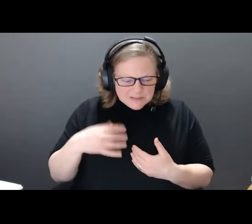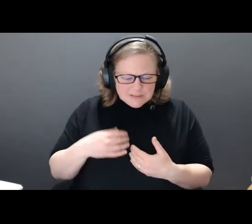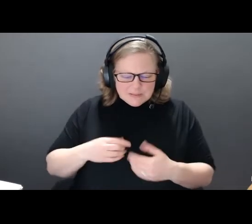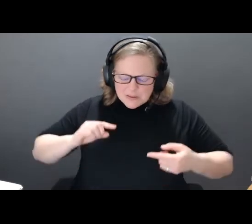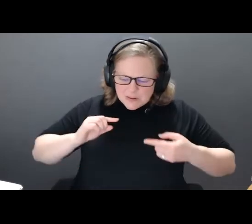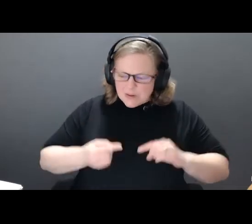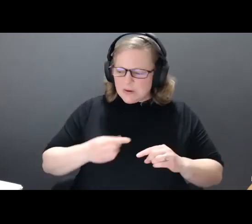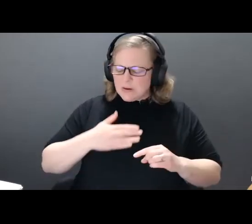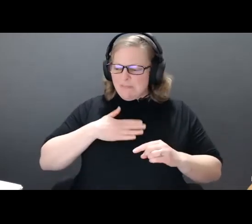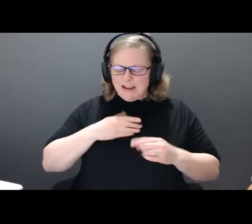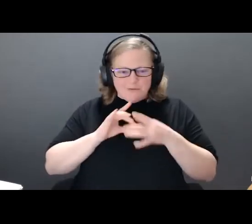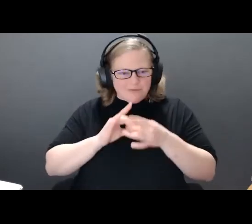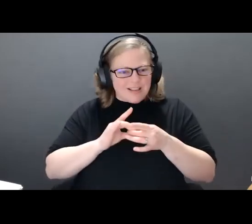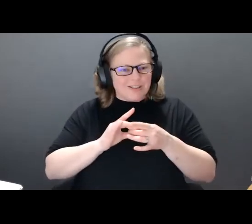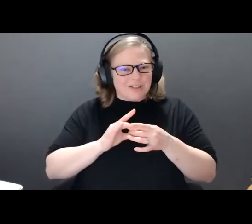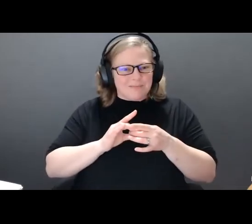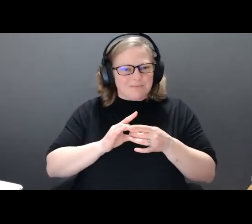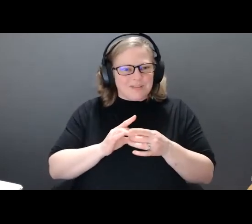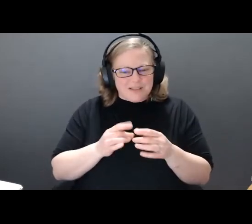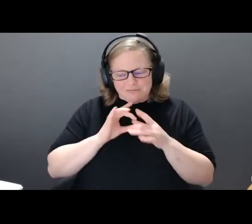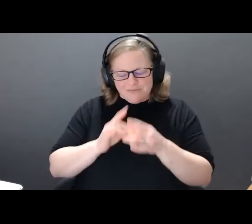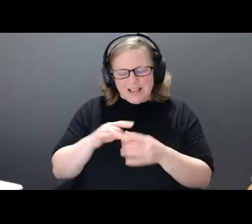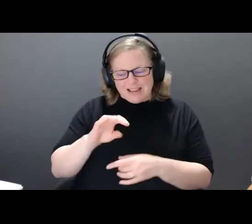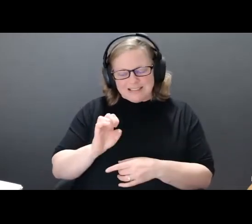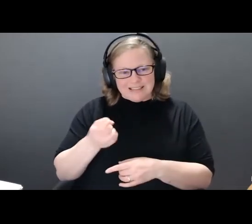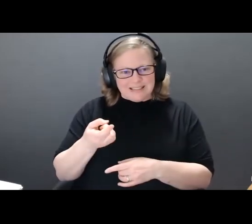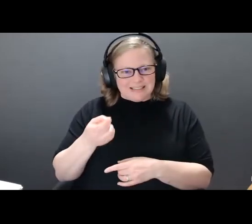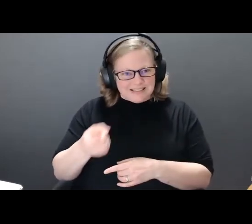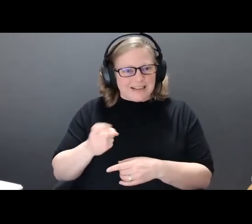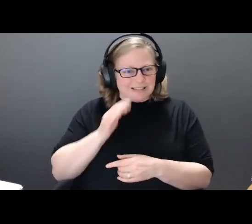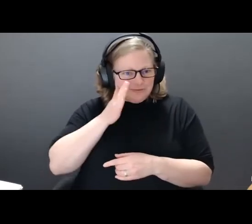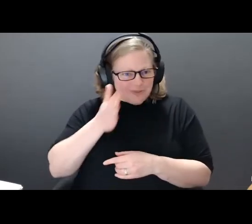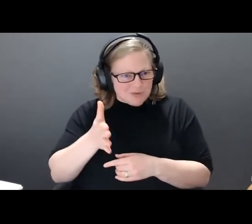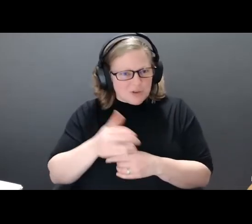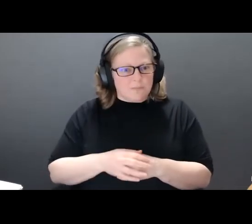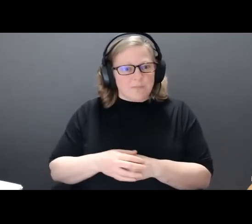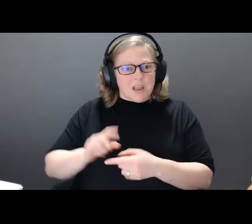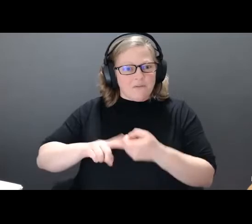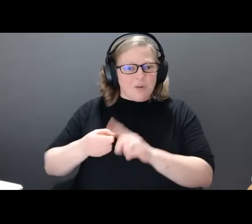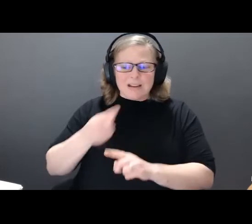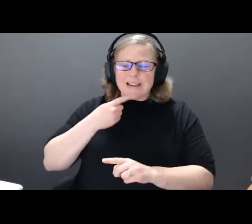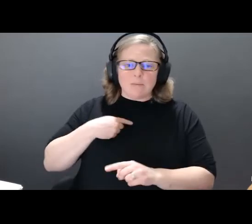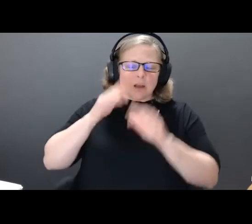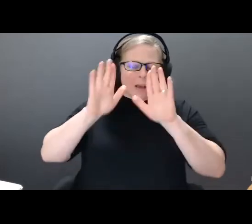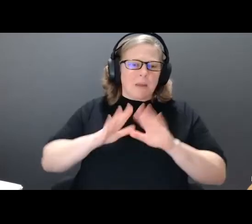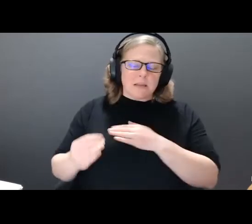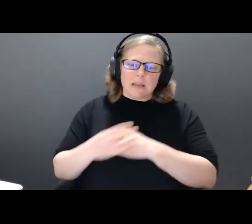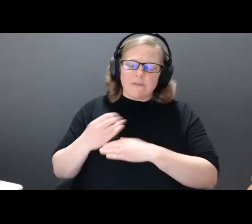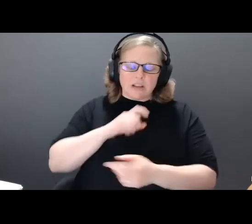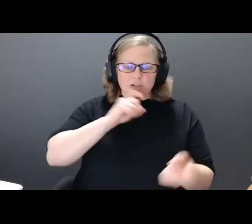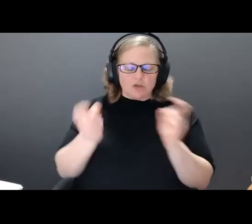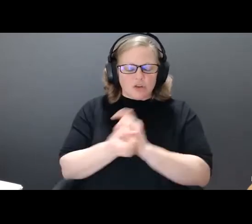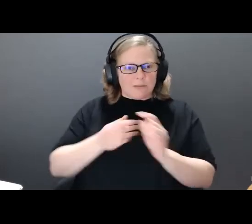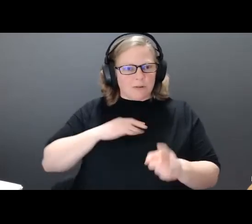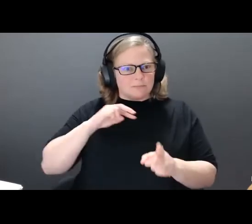or sexual relationships in my future. And this friend gave me some amazing advice that changed the way that I think